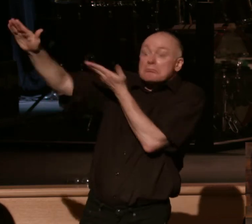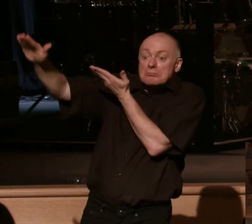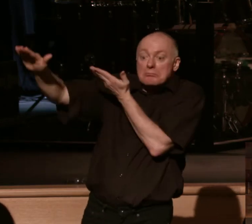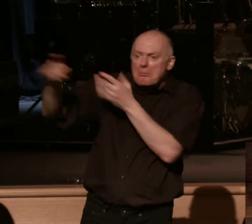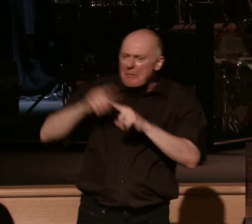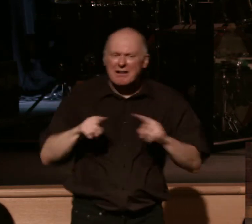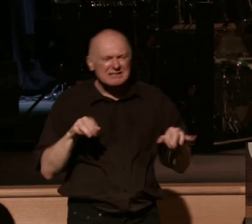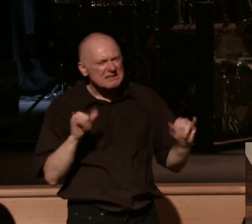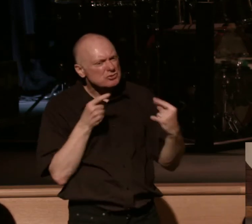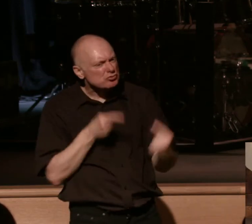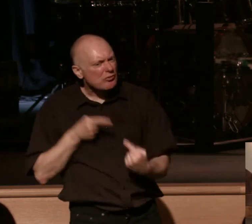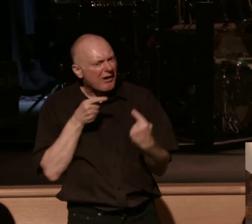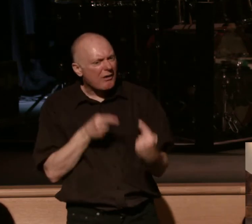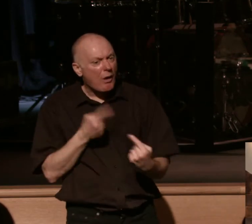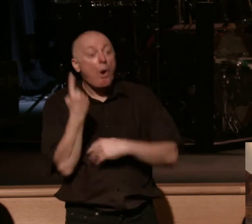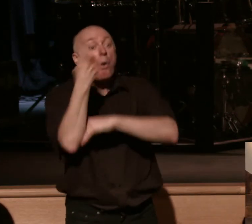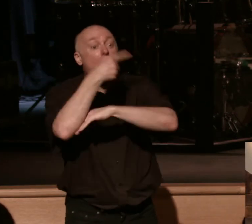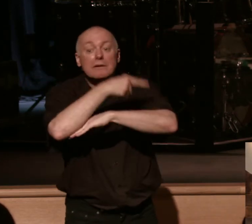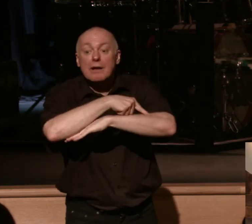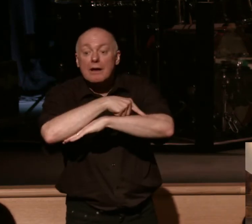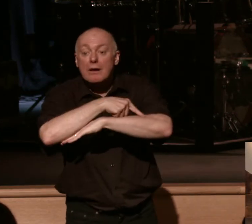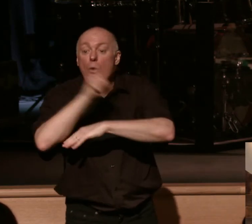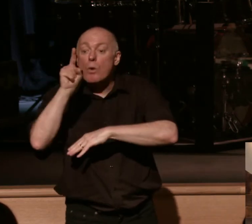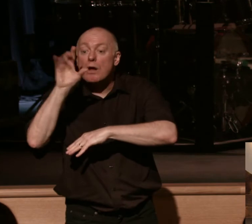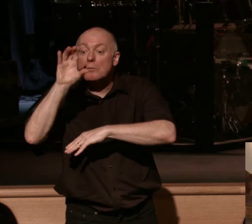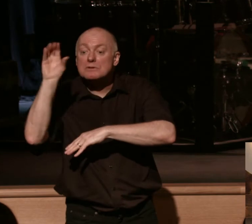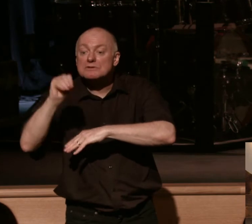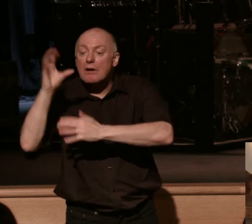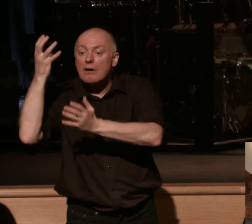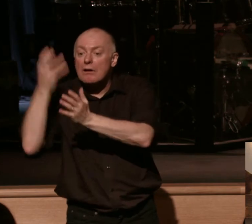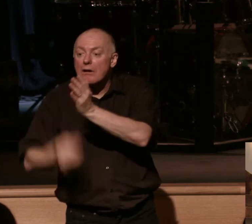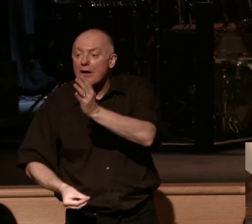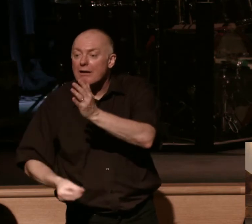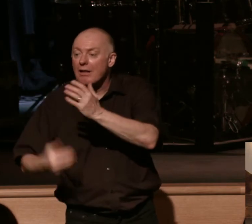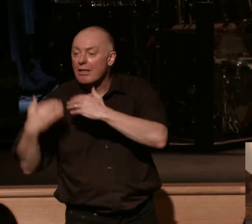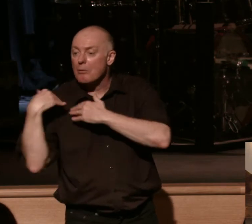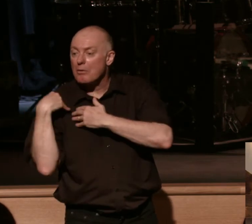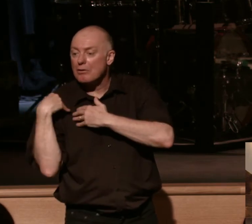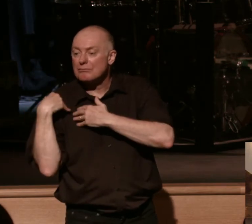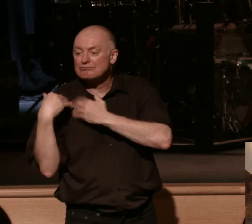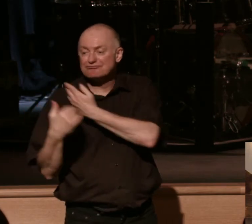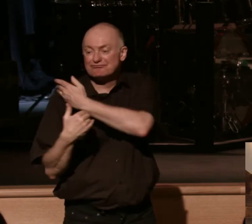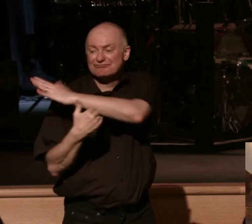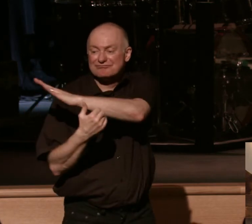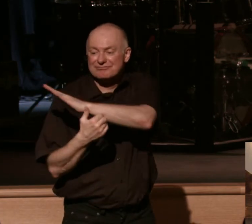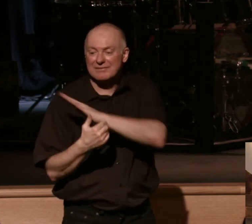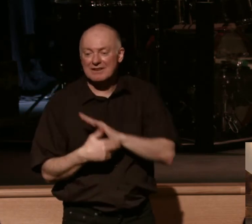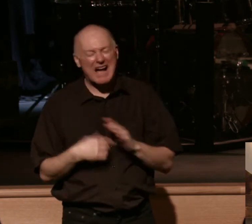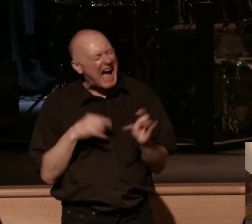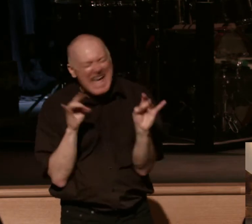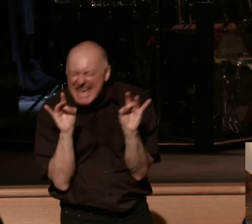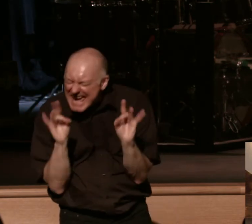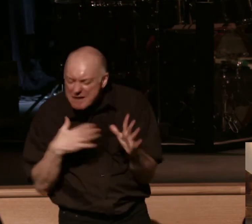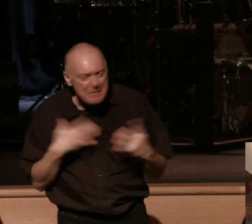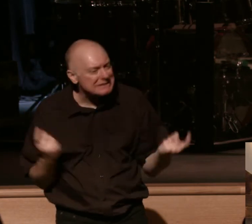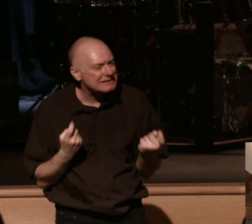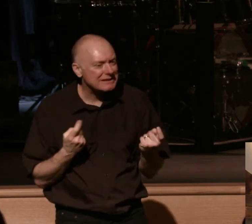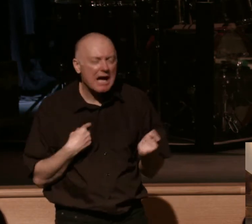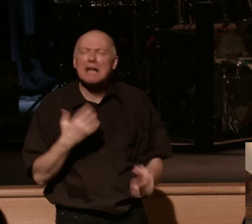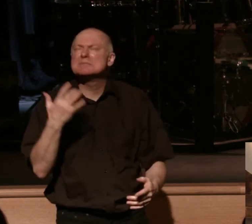though that will be totally but then we we are burdened I can't tell you how much I hate my sin I'm so sick of my sin